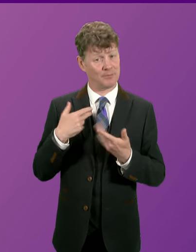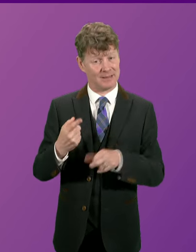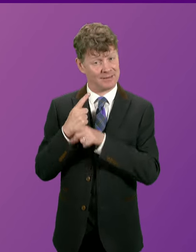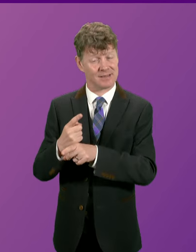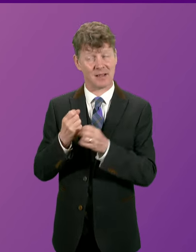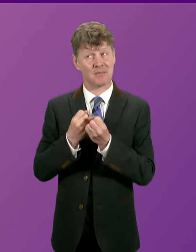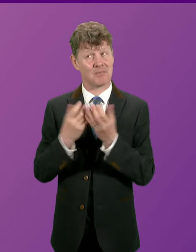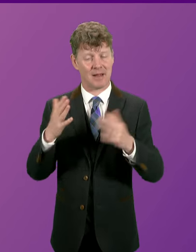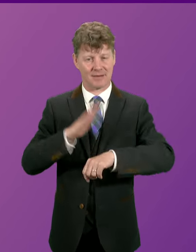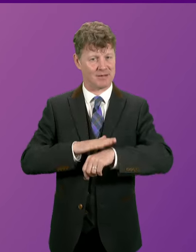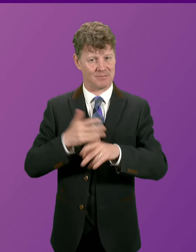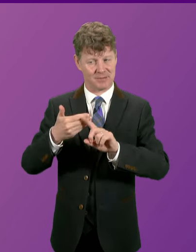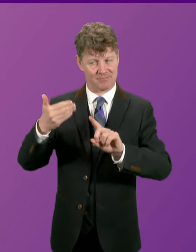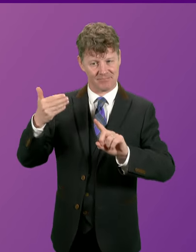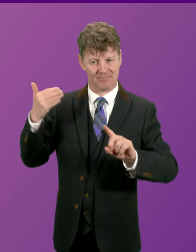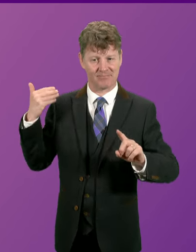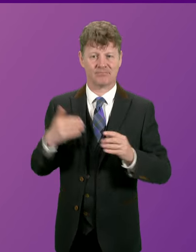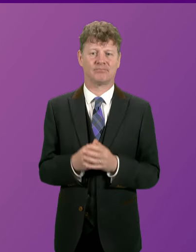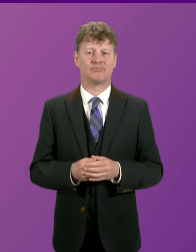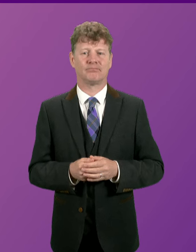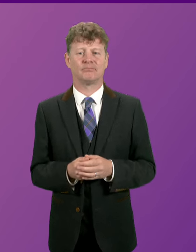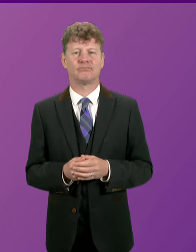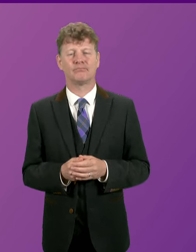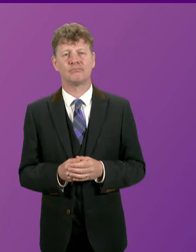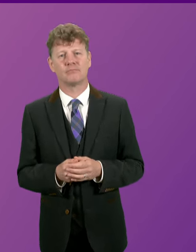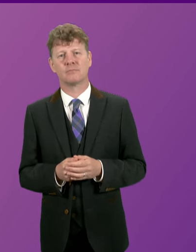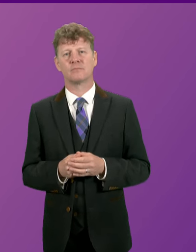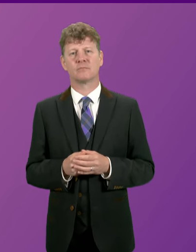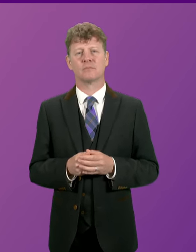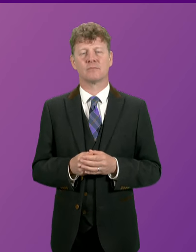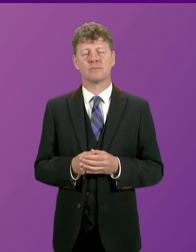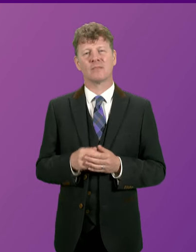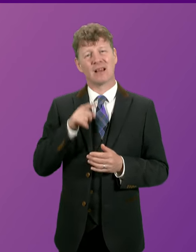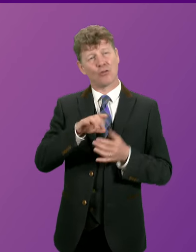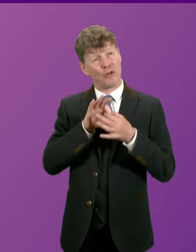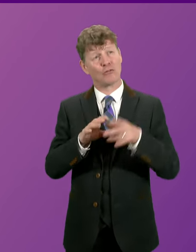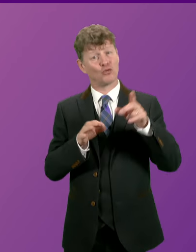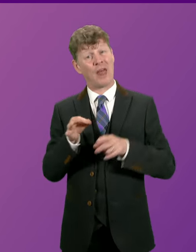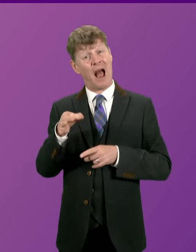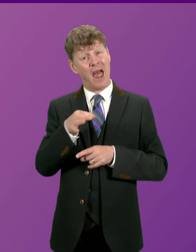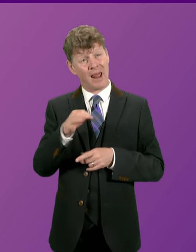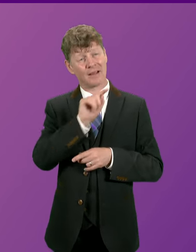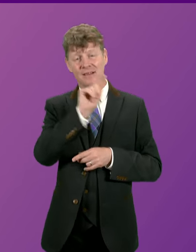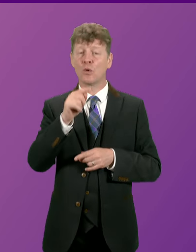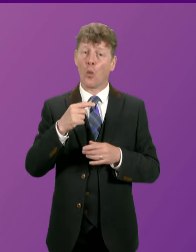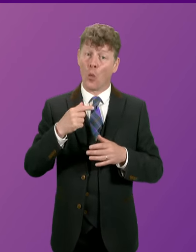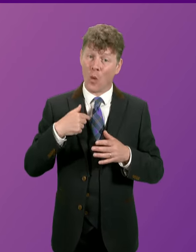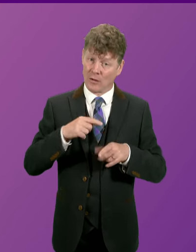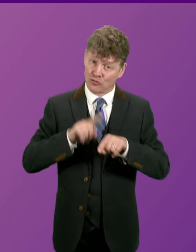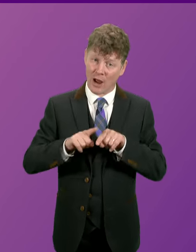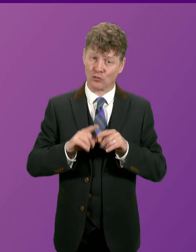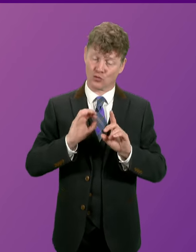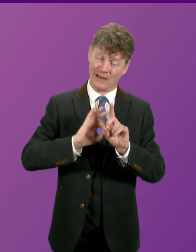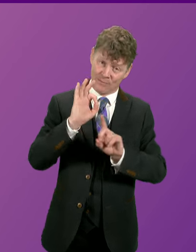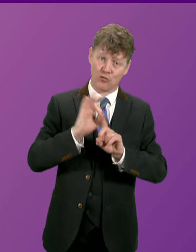in taking forward issues in relation to the islands. We are working to increase the supply of affordable